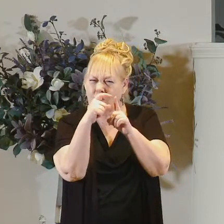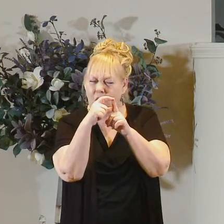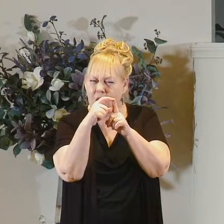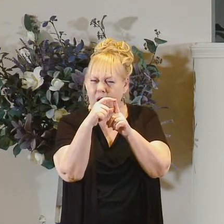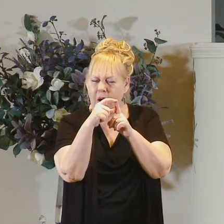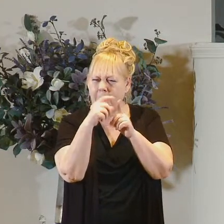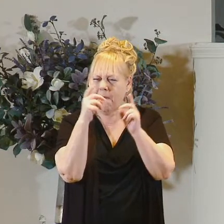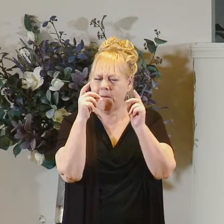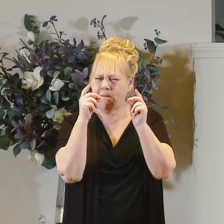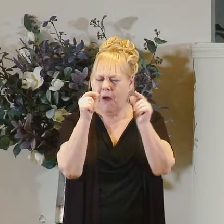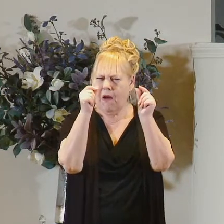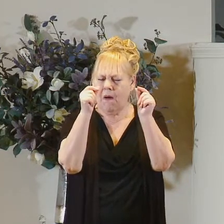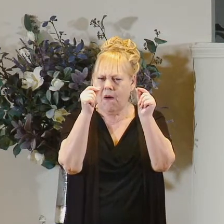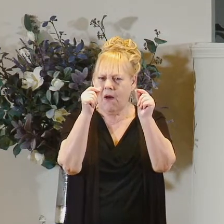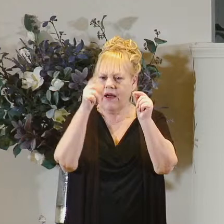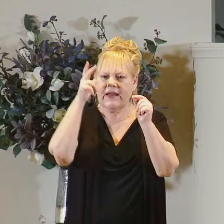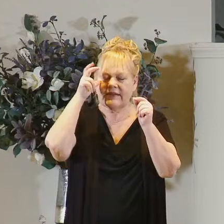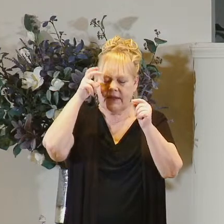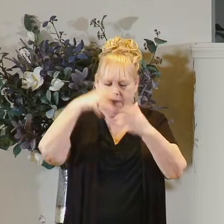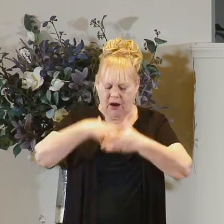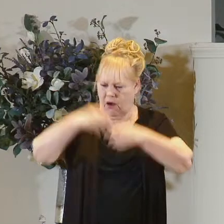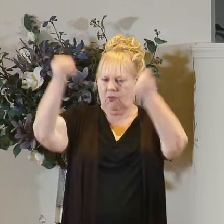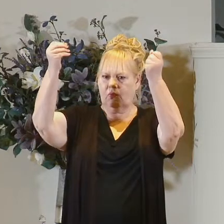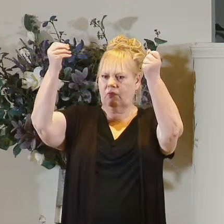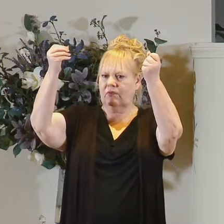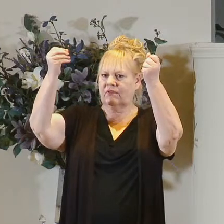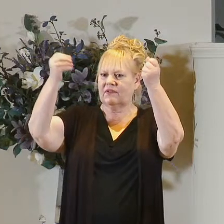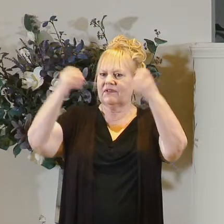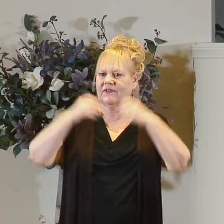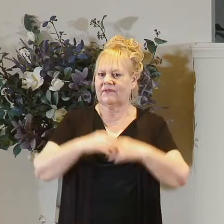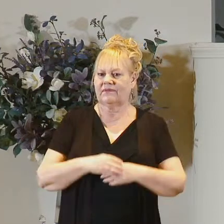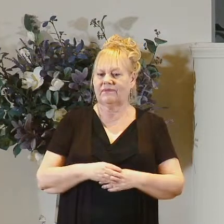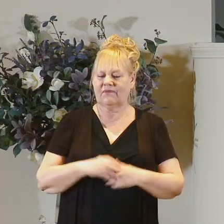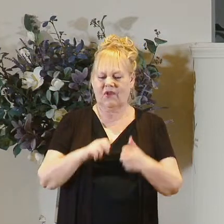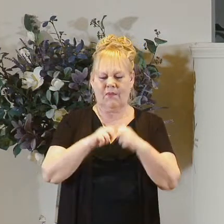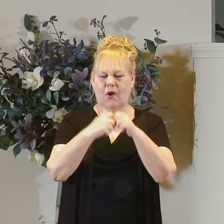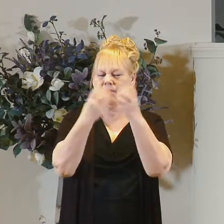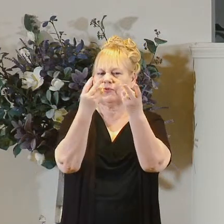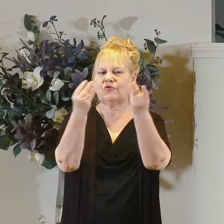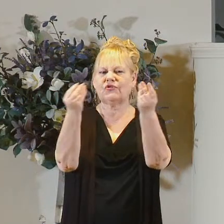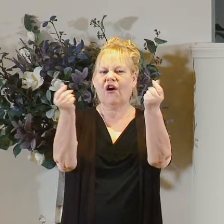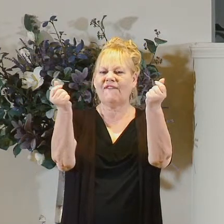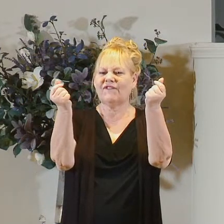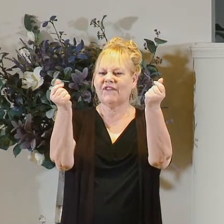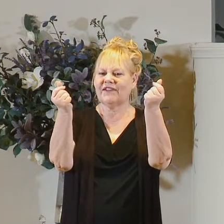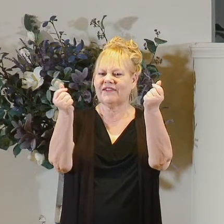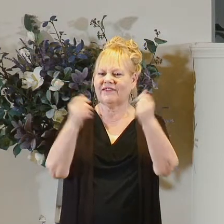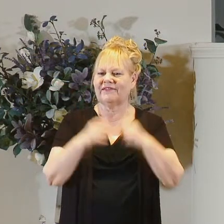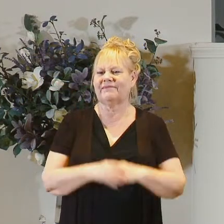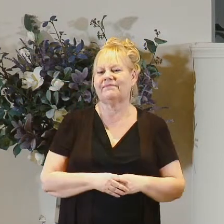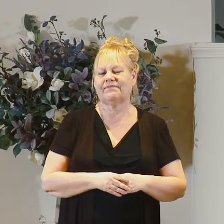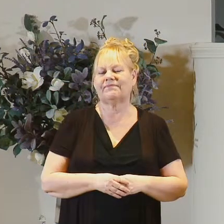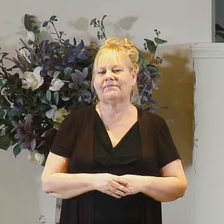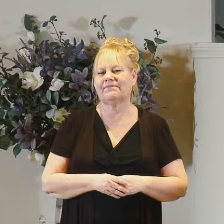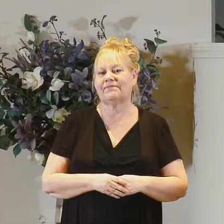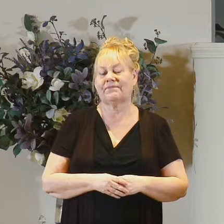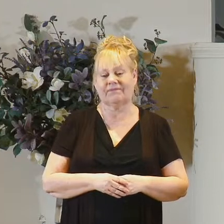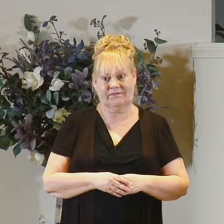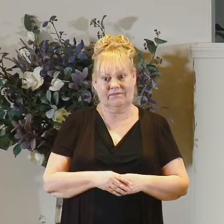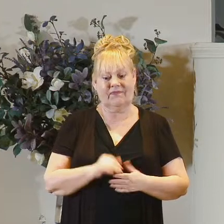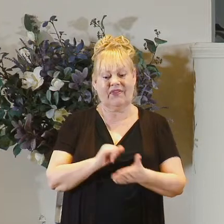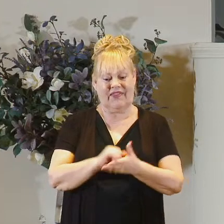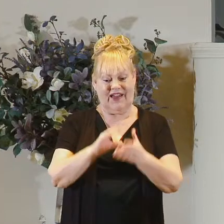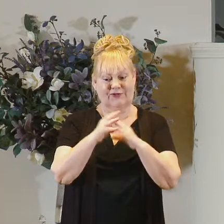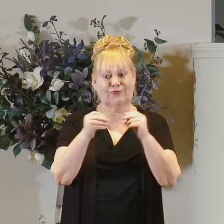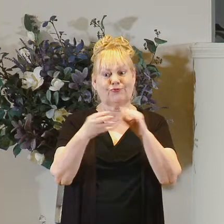and the demons were gone his problems were solved now that's a